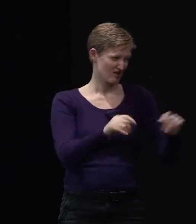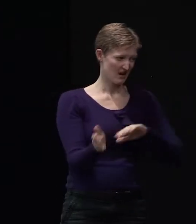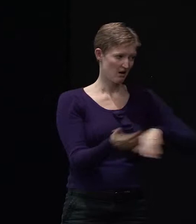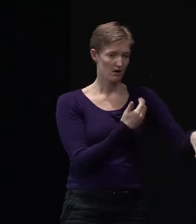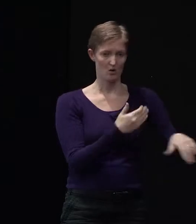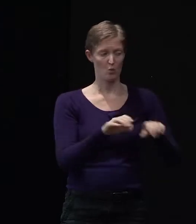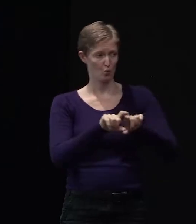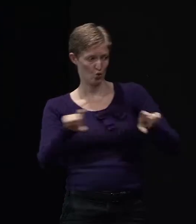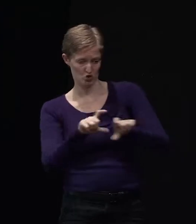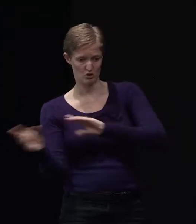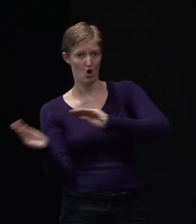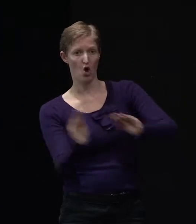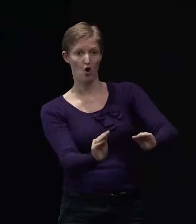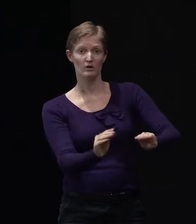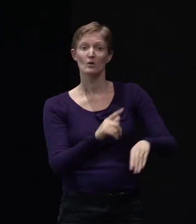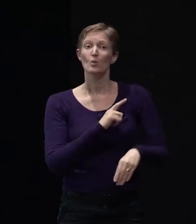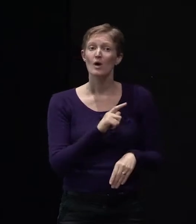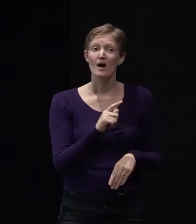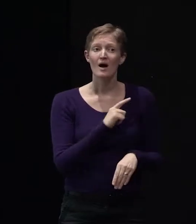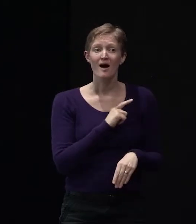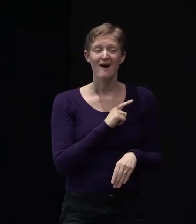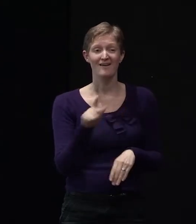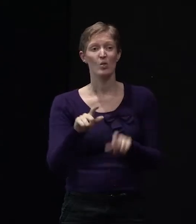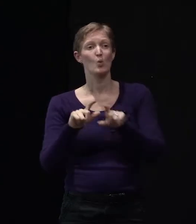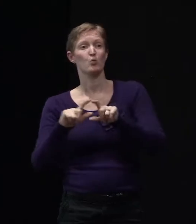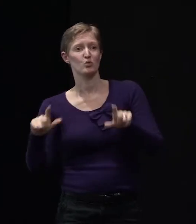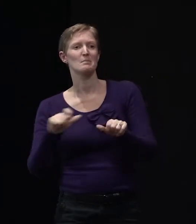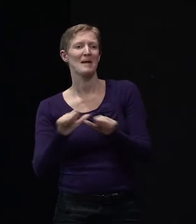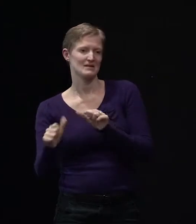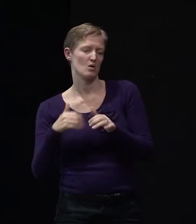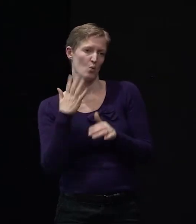speaking, we've found that those kinds of things have performed much better.